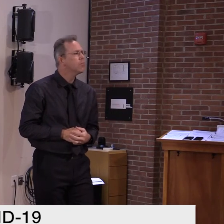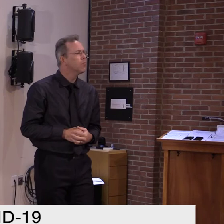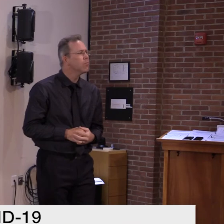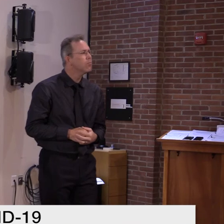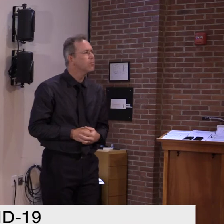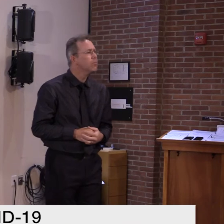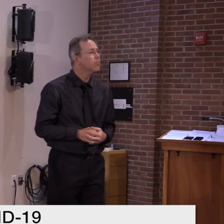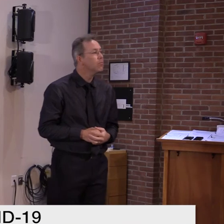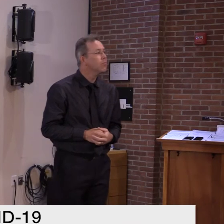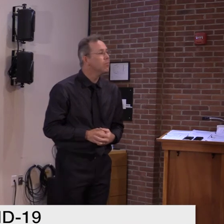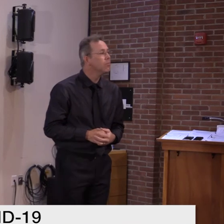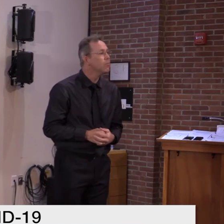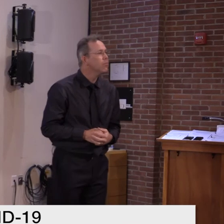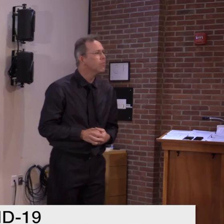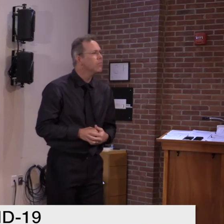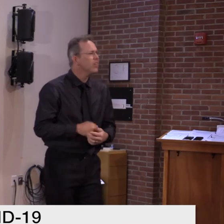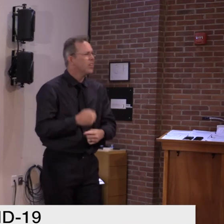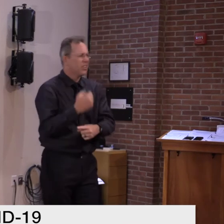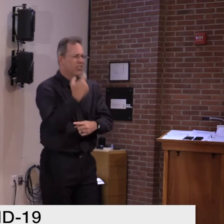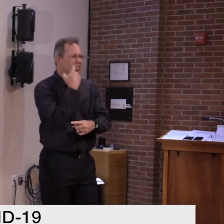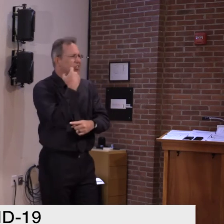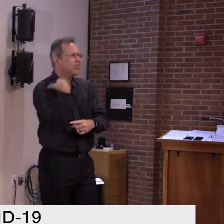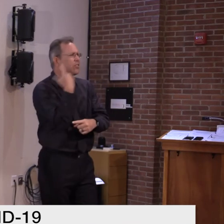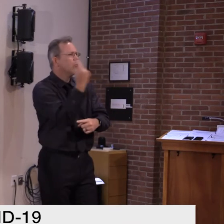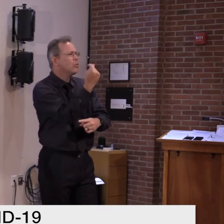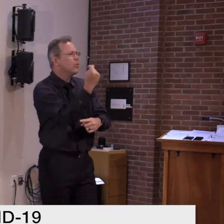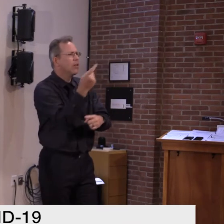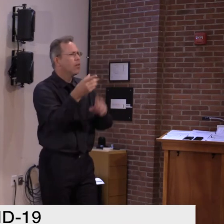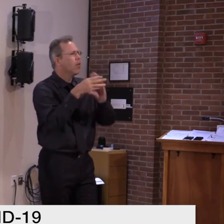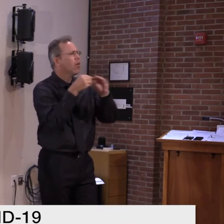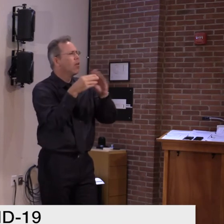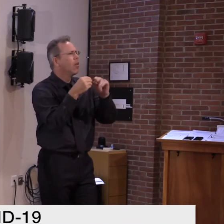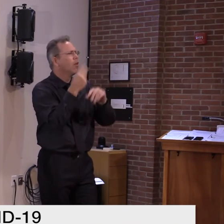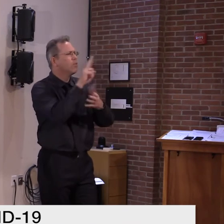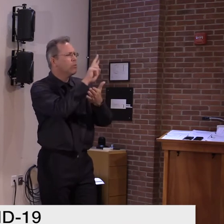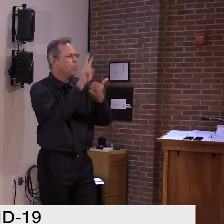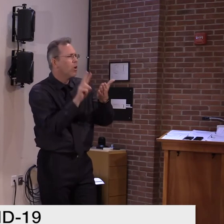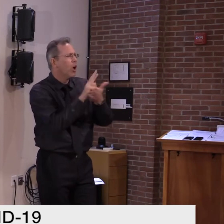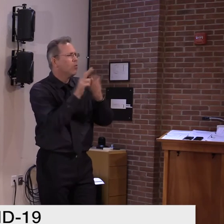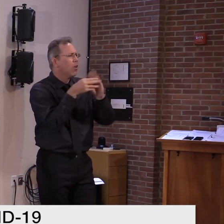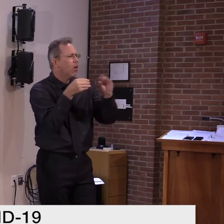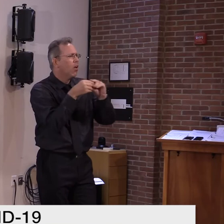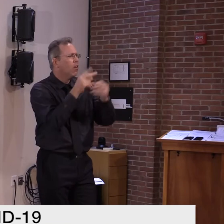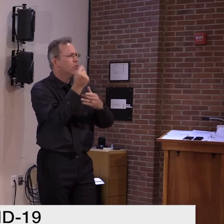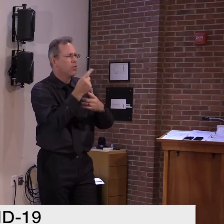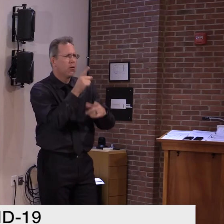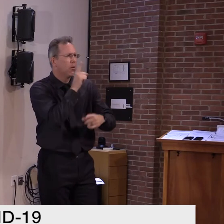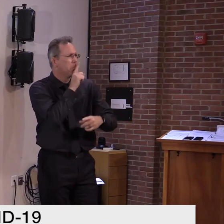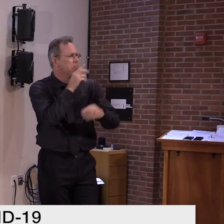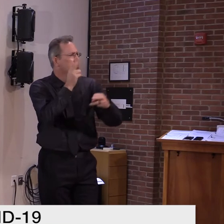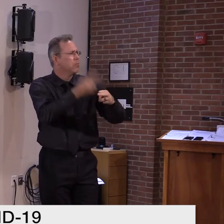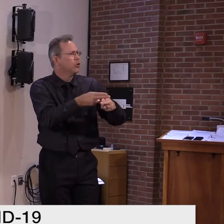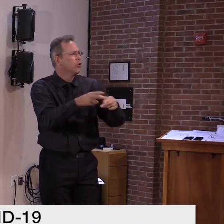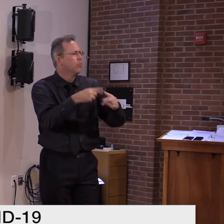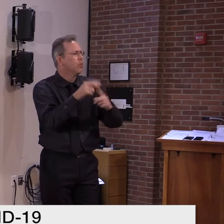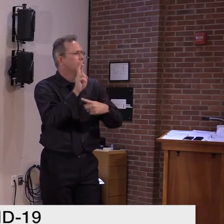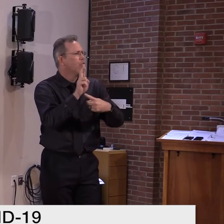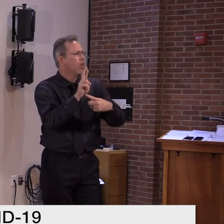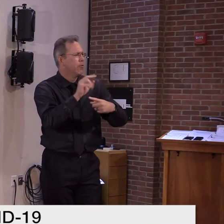it wasn't disclosed. So, could we be asking for the top five outbreaks each day? Uh,